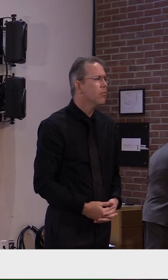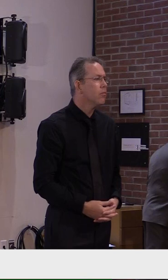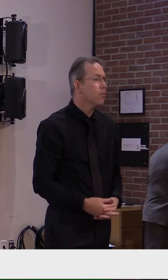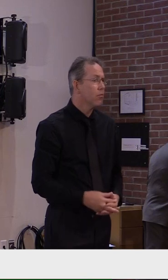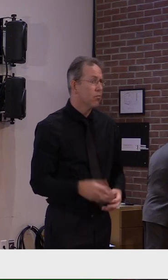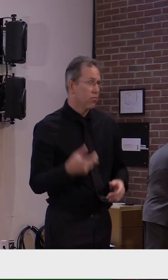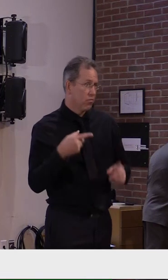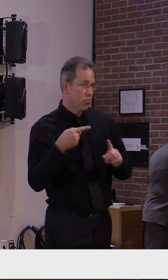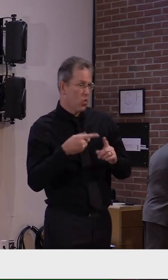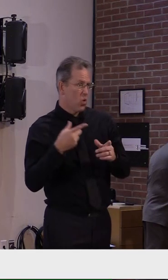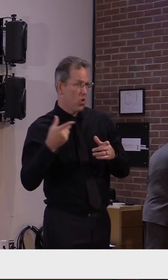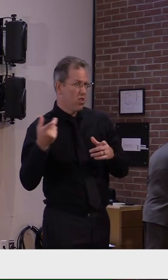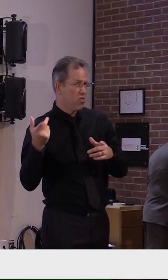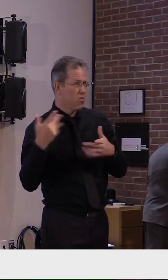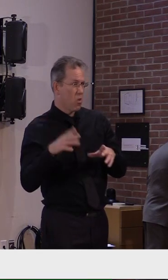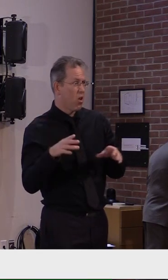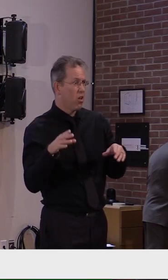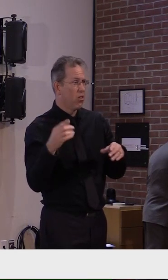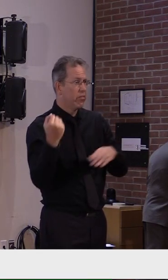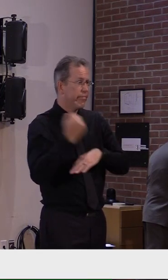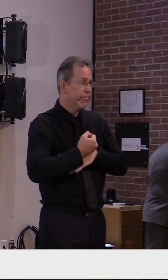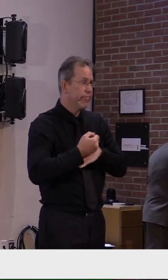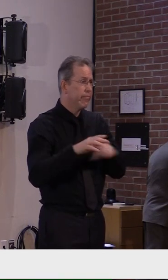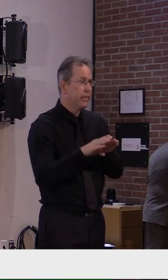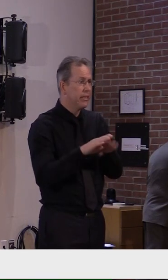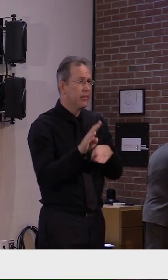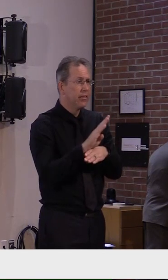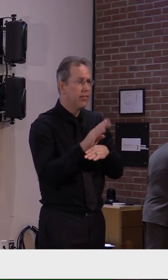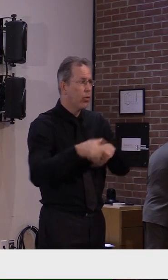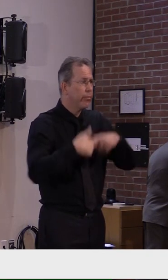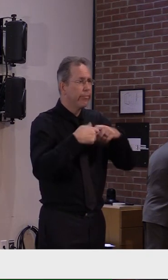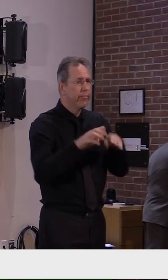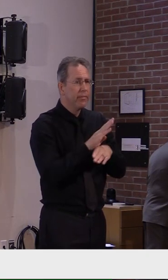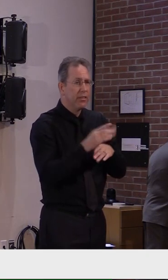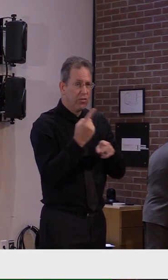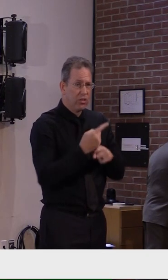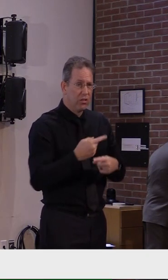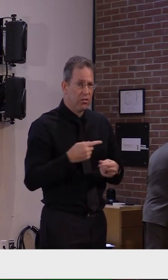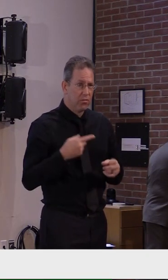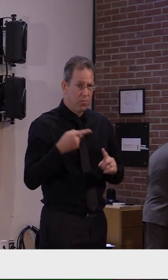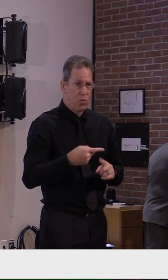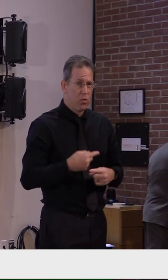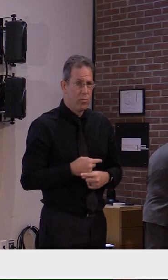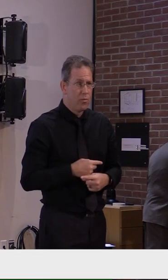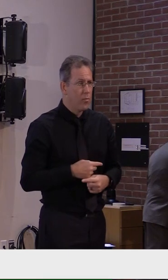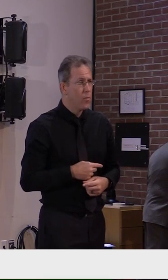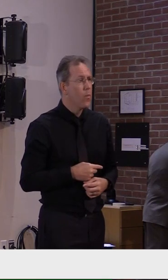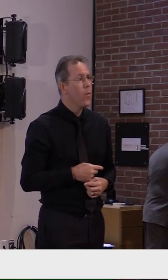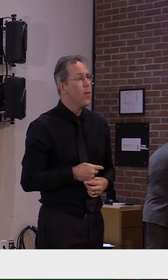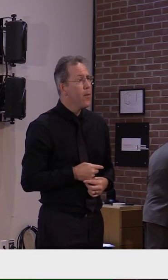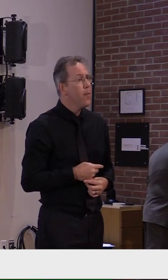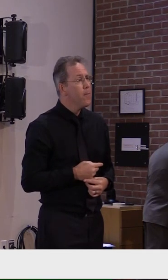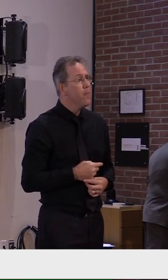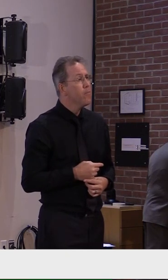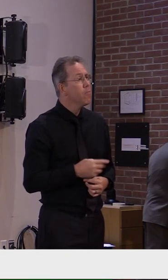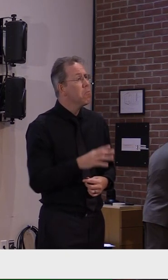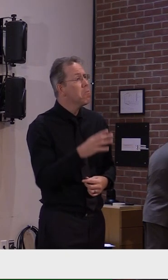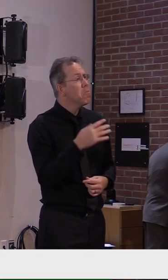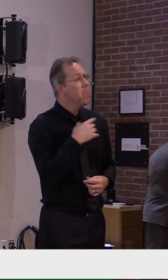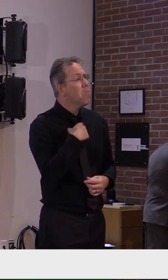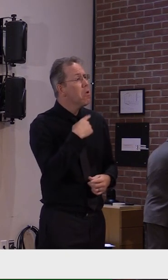Well, again, we want to be targeted. And as I said earlier with the contact tracing that we've utilized,